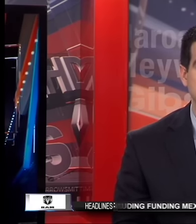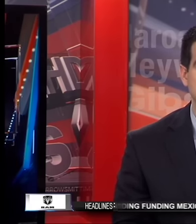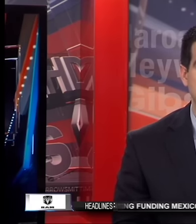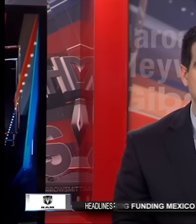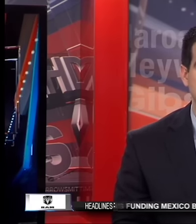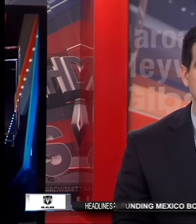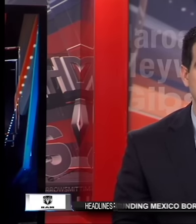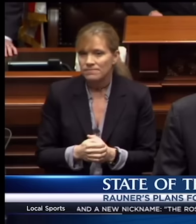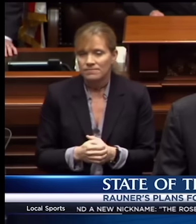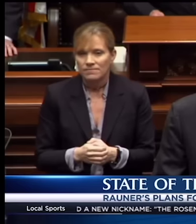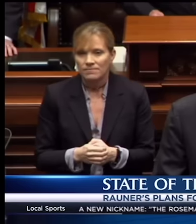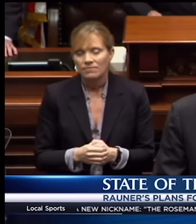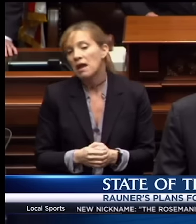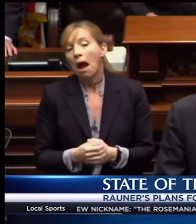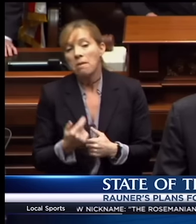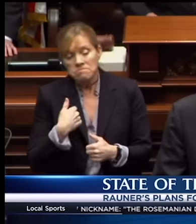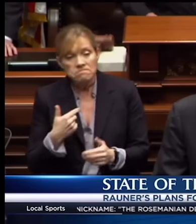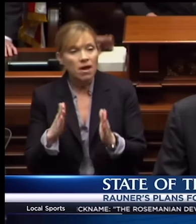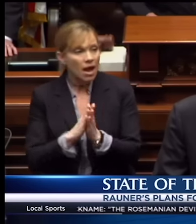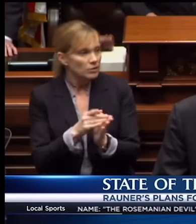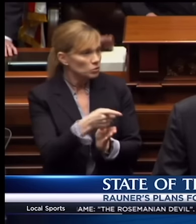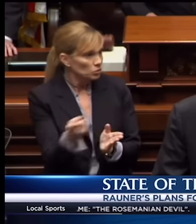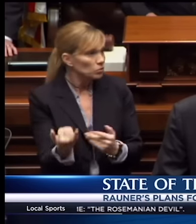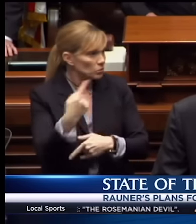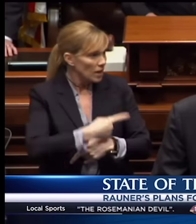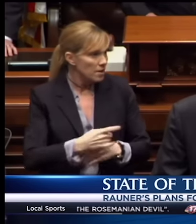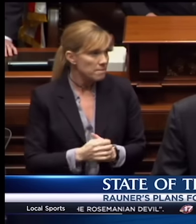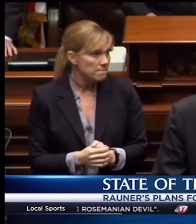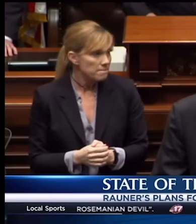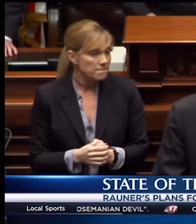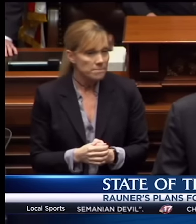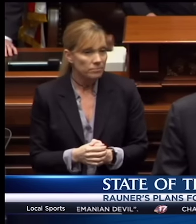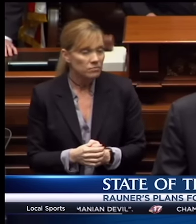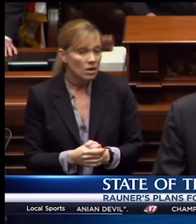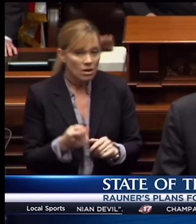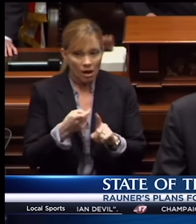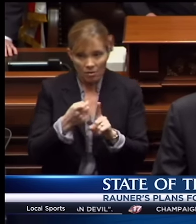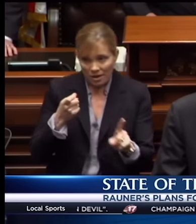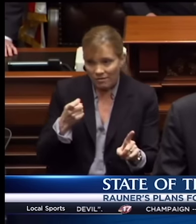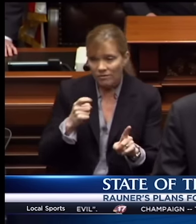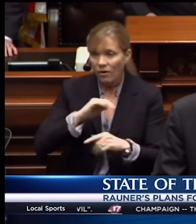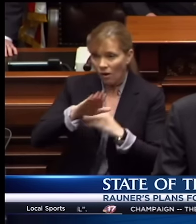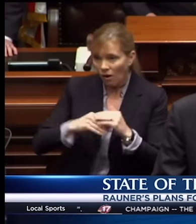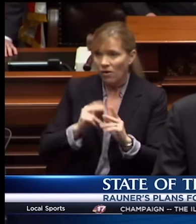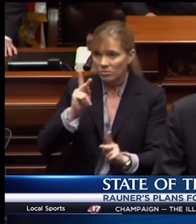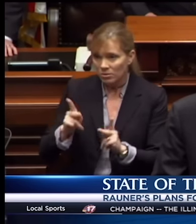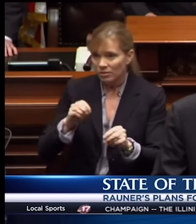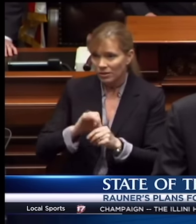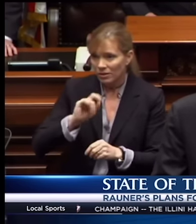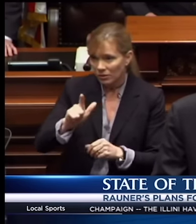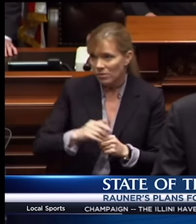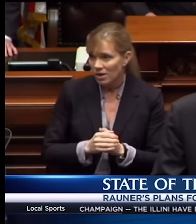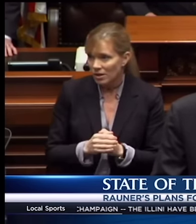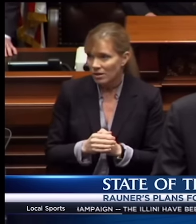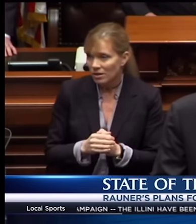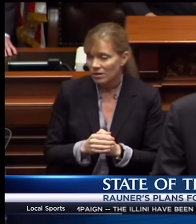fair maps this session. I ask you today, on behalf of all the people of Illinois,